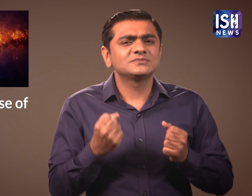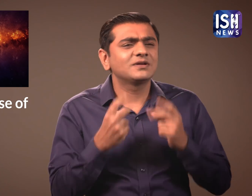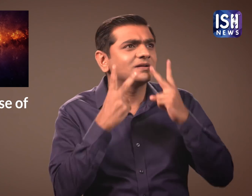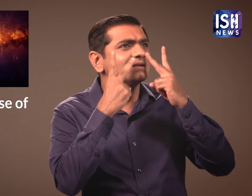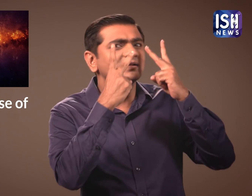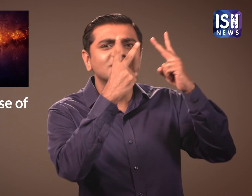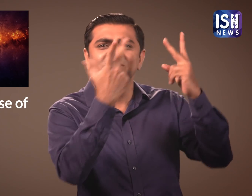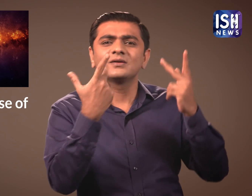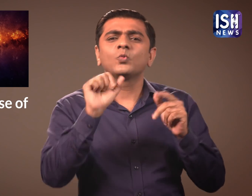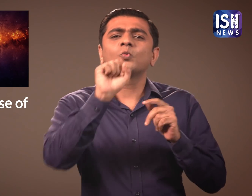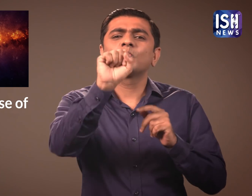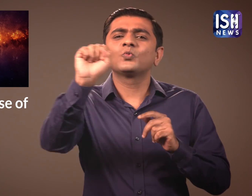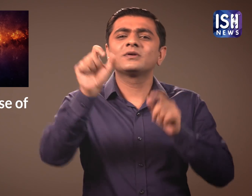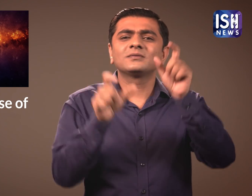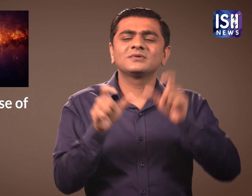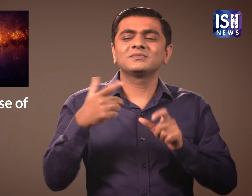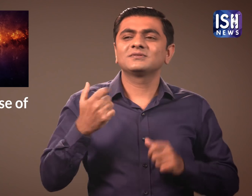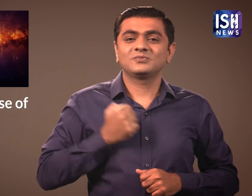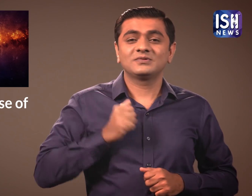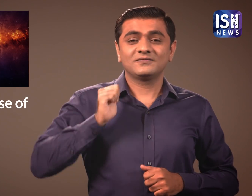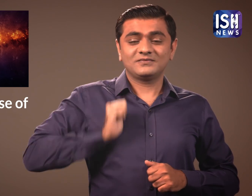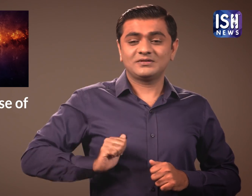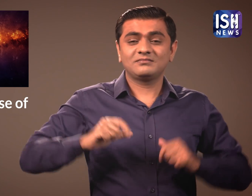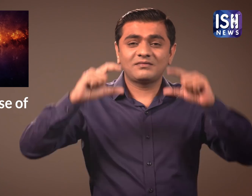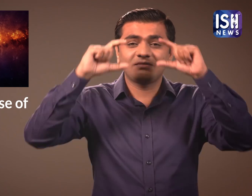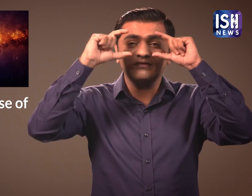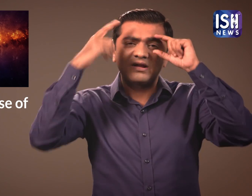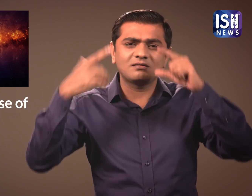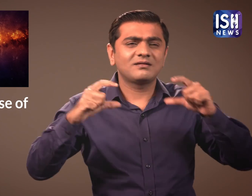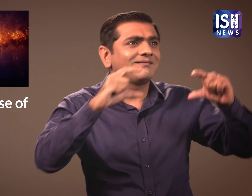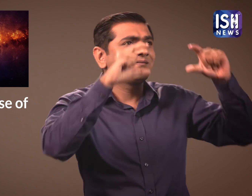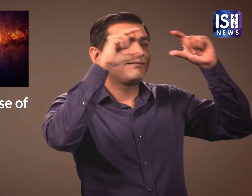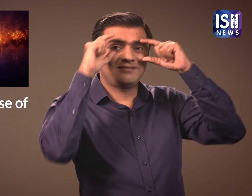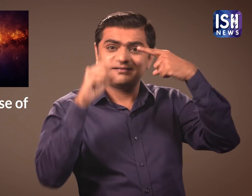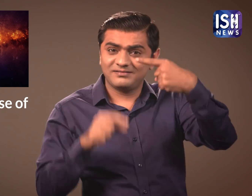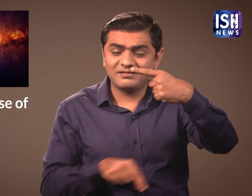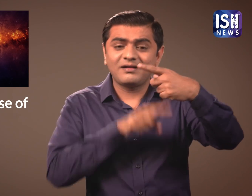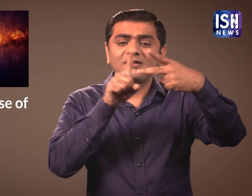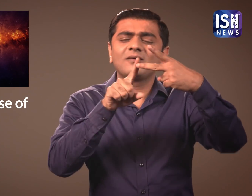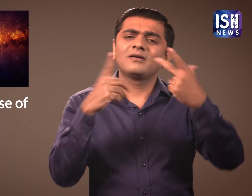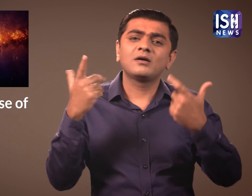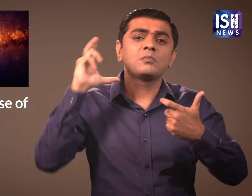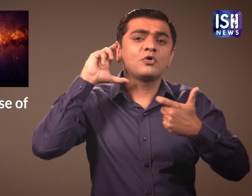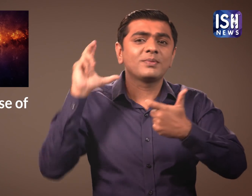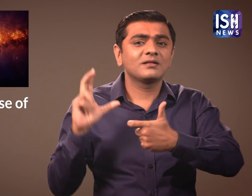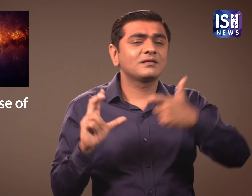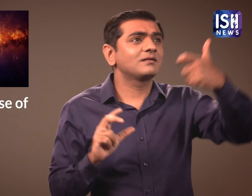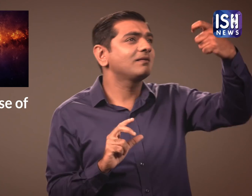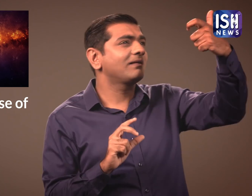sunglasses, phone cameras,